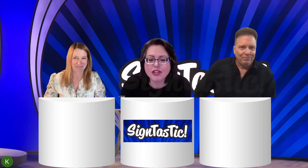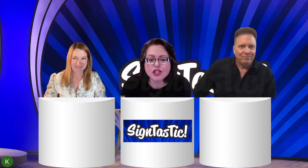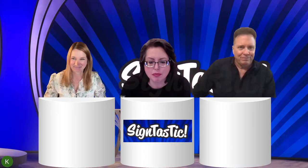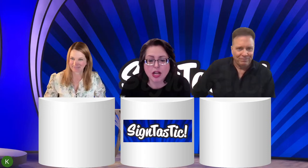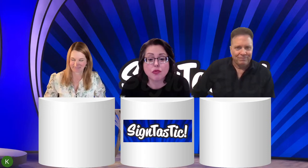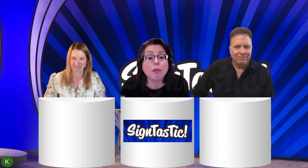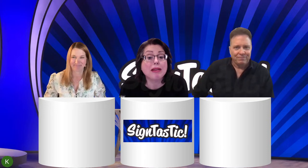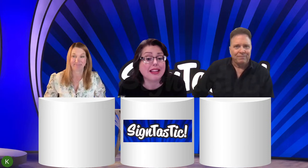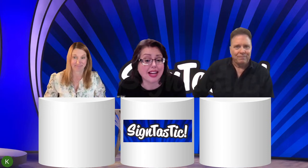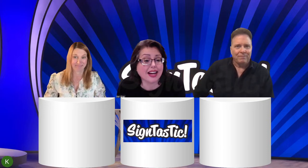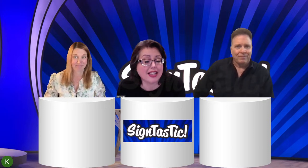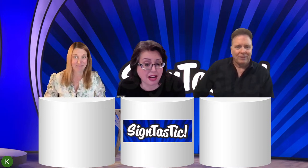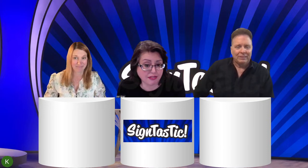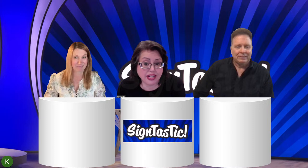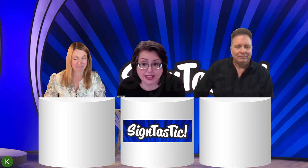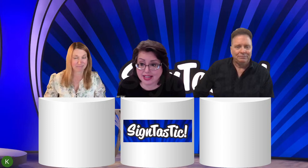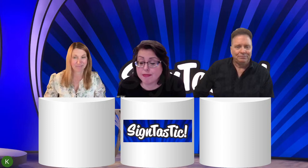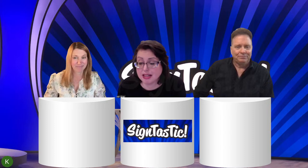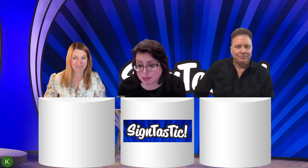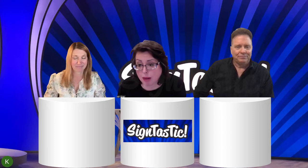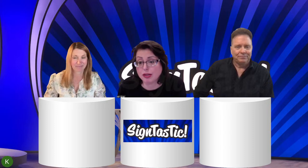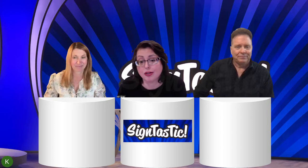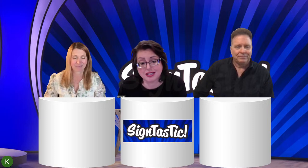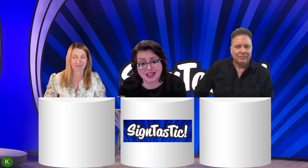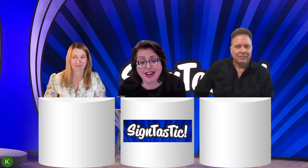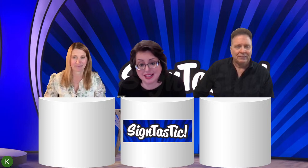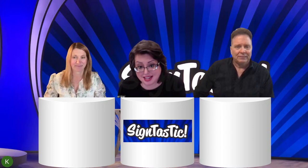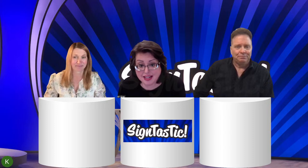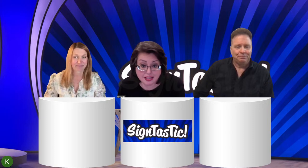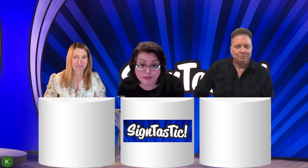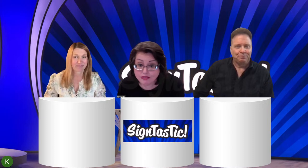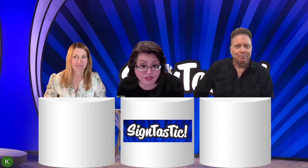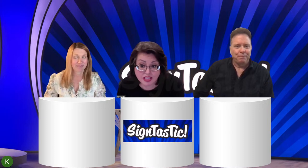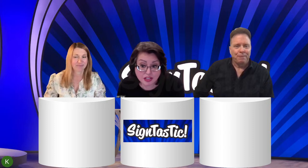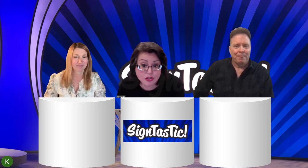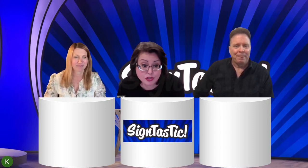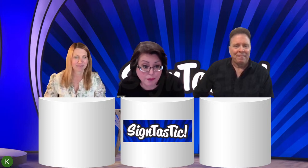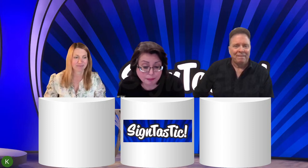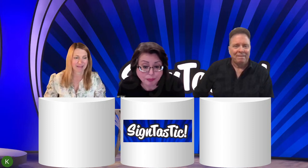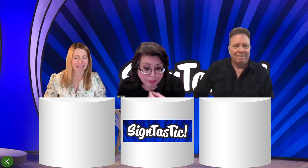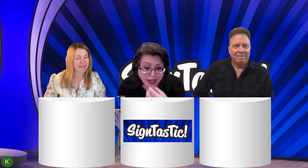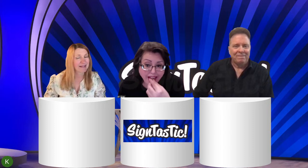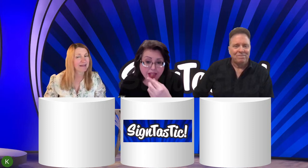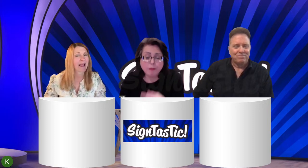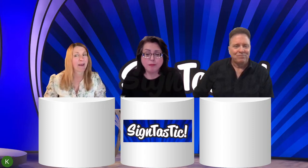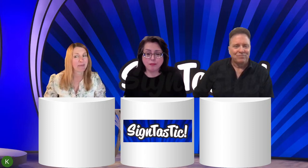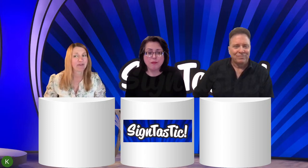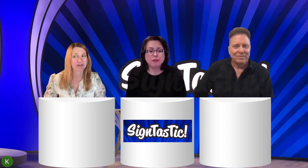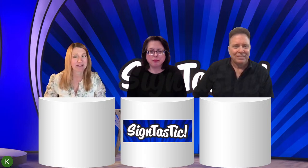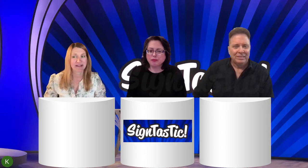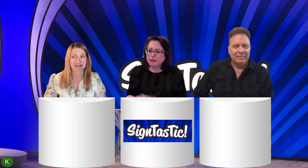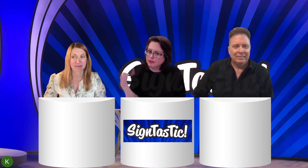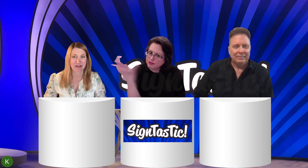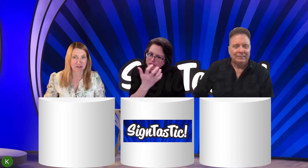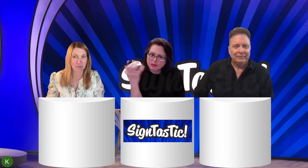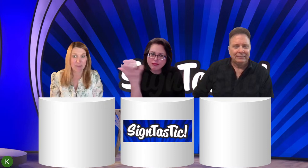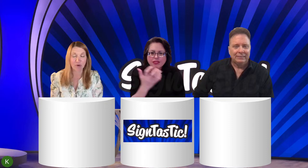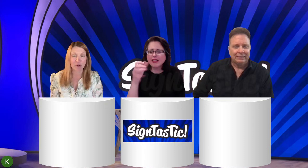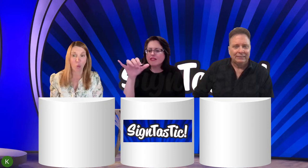vision plus will be like a Netflix and as popular as that in 10 and 15 years. It absolutely needs to be. So people can